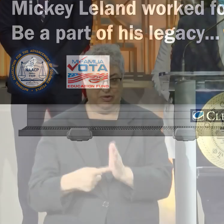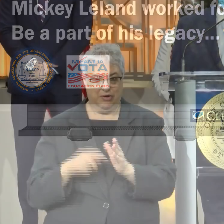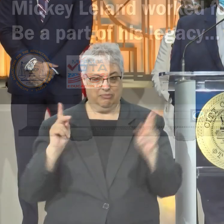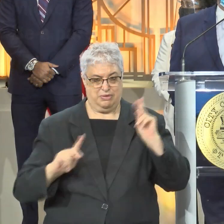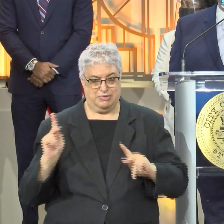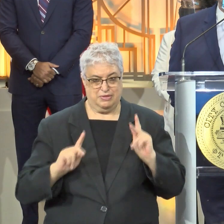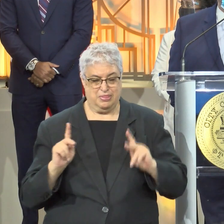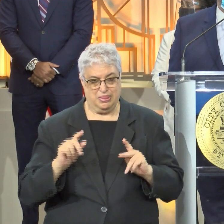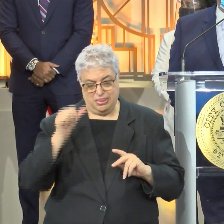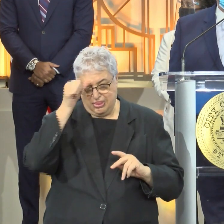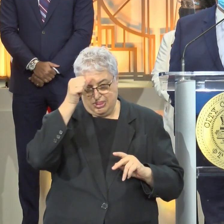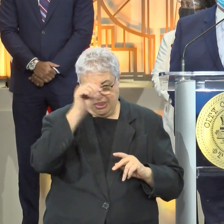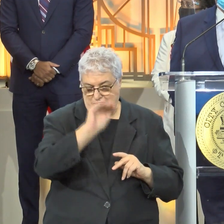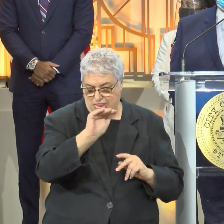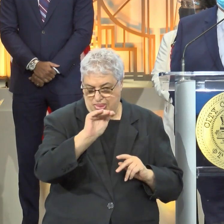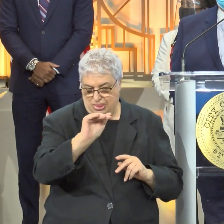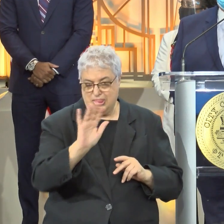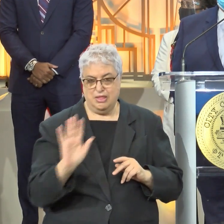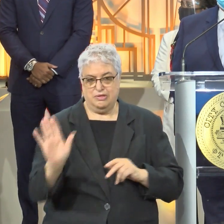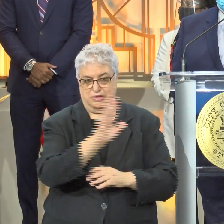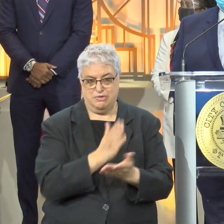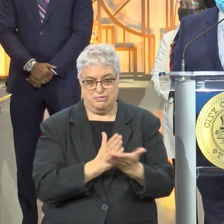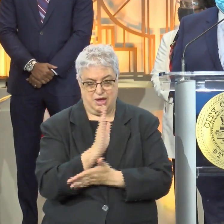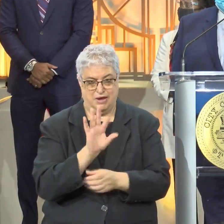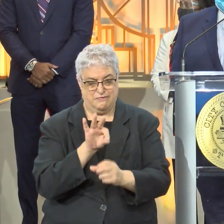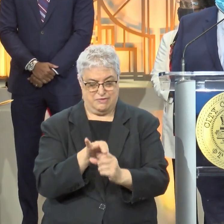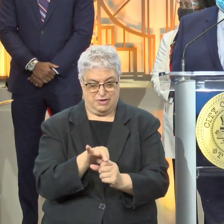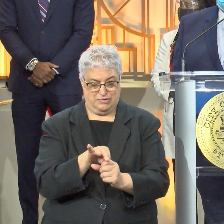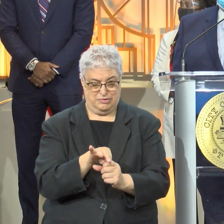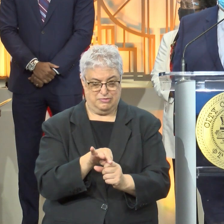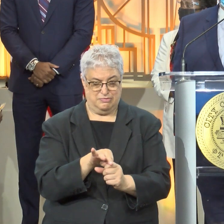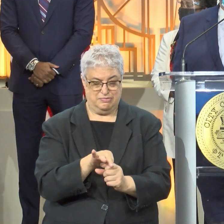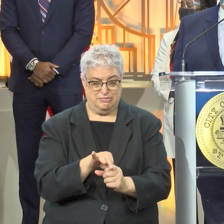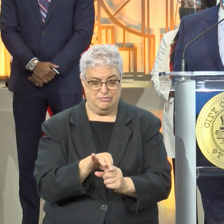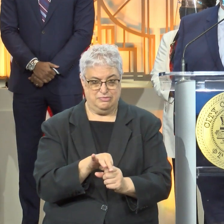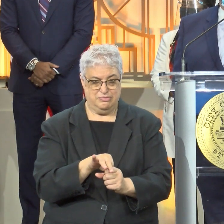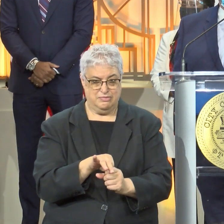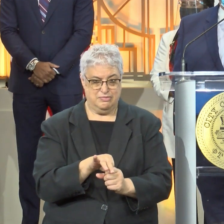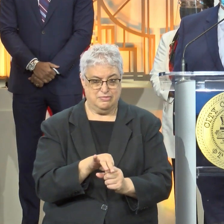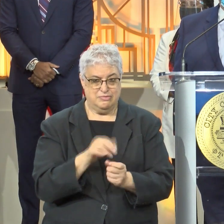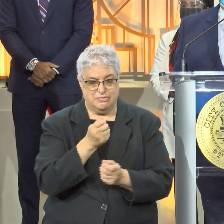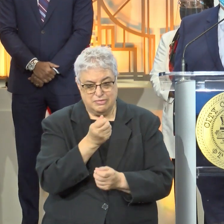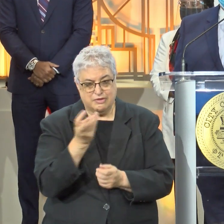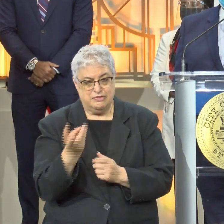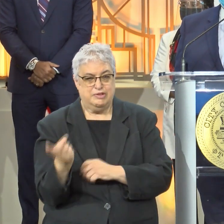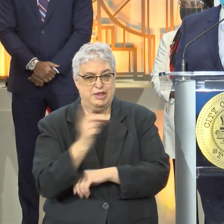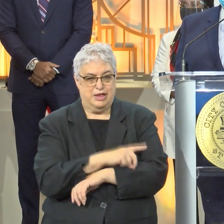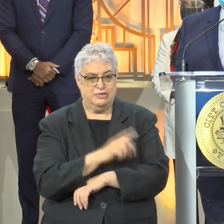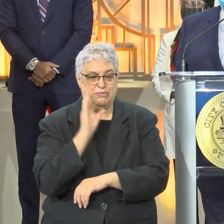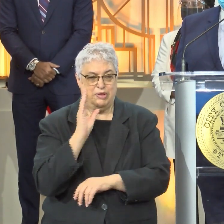reminds people it is their right to go out and vote. And in just a few days, we'll be